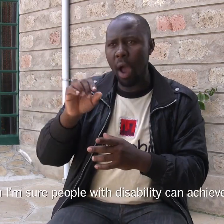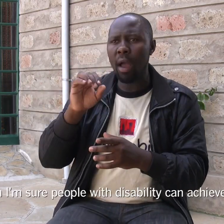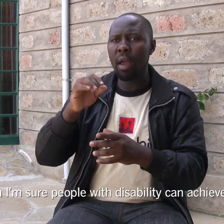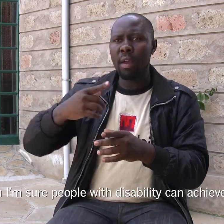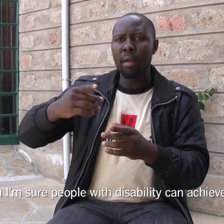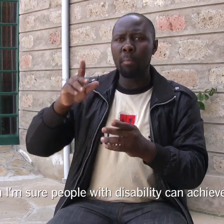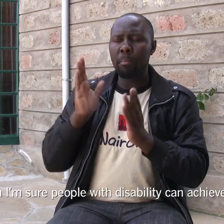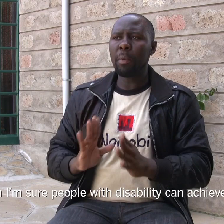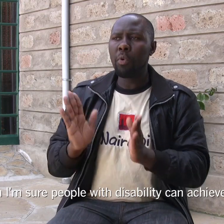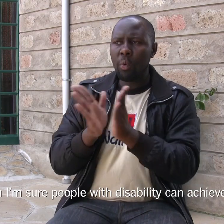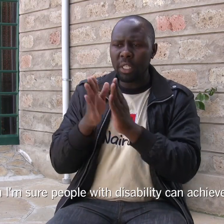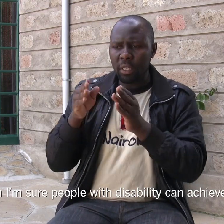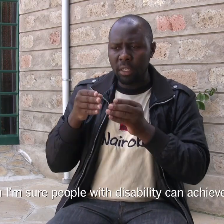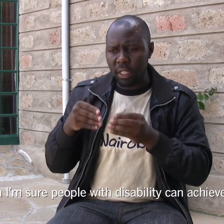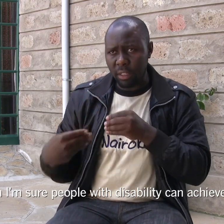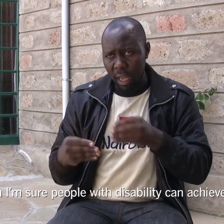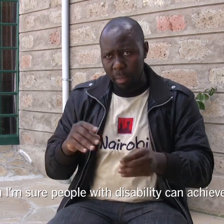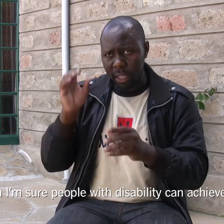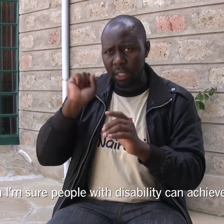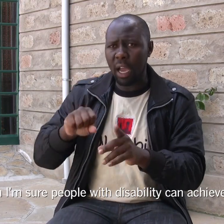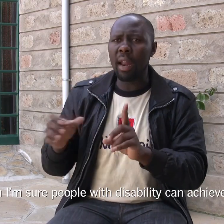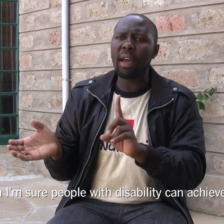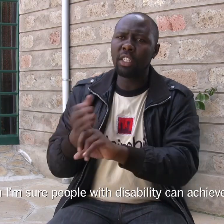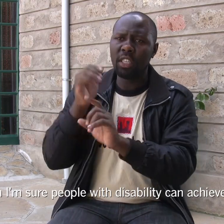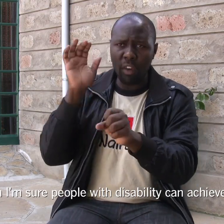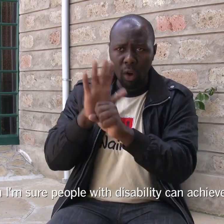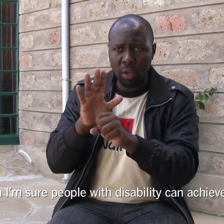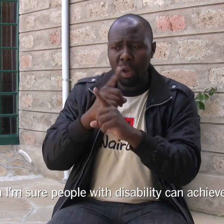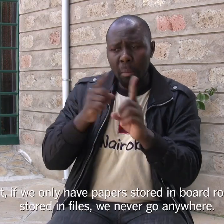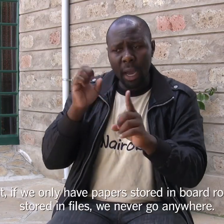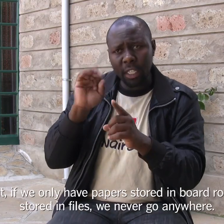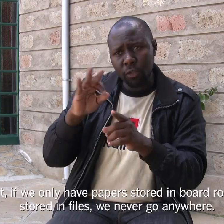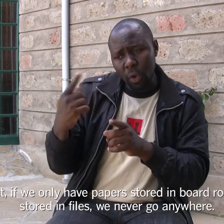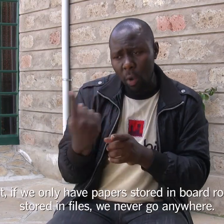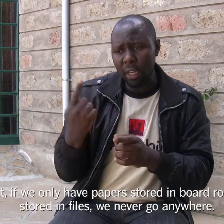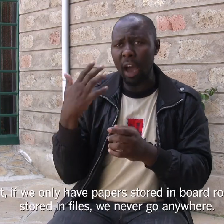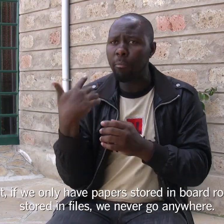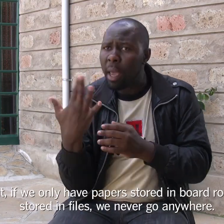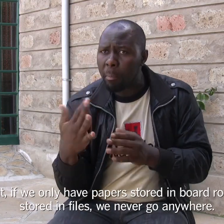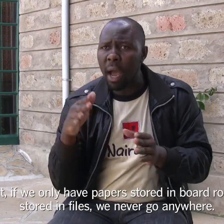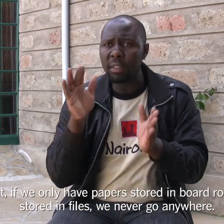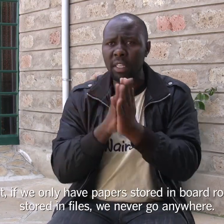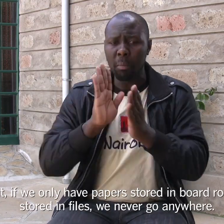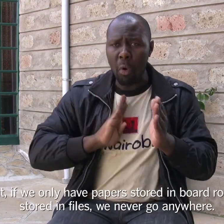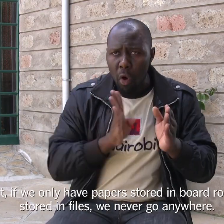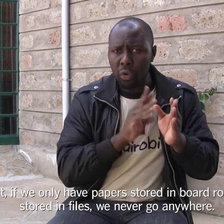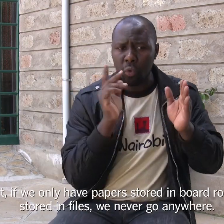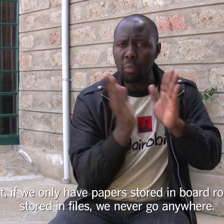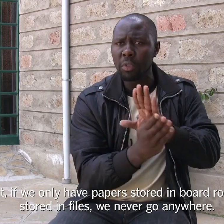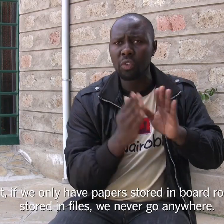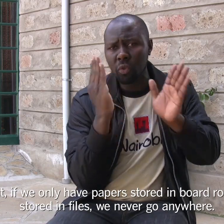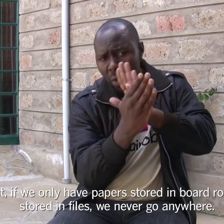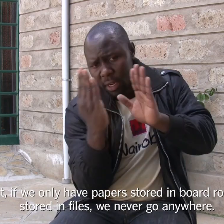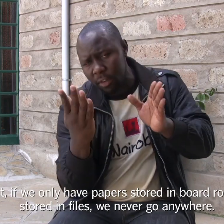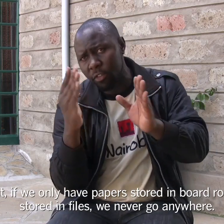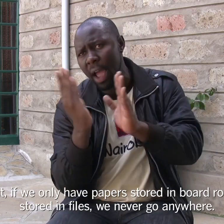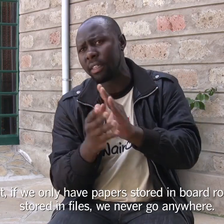people with disability can achieve a lot. But if we only have papers in boardrooms stored in files,